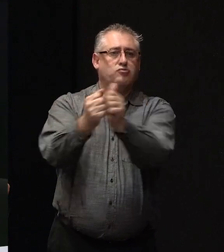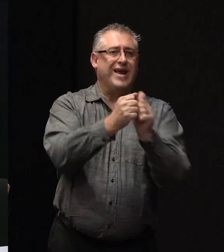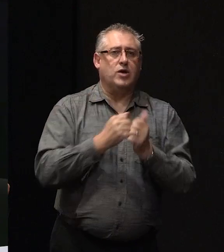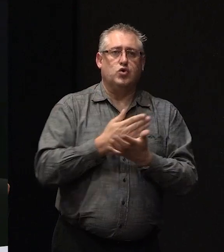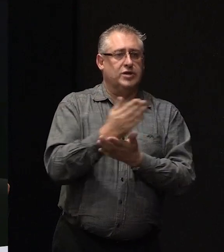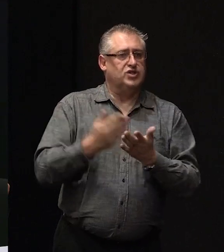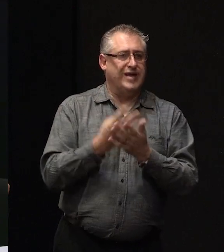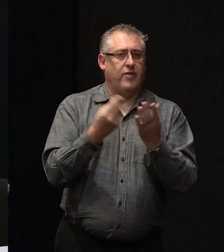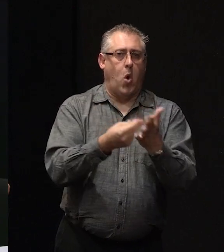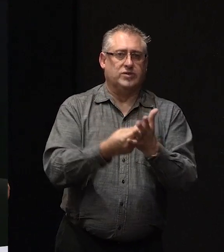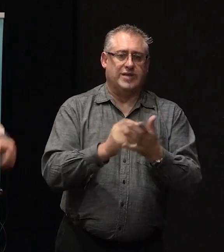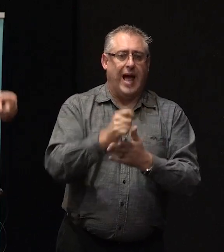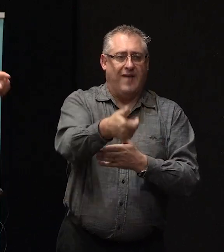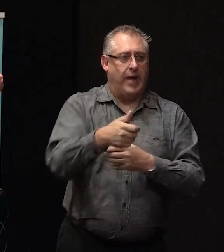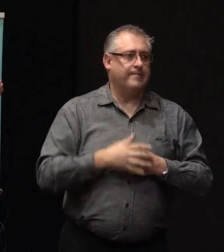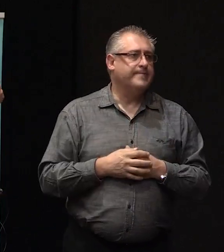cost following.